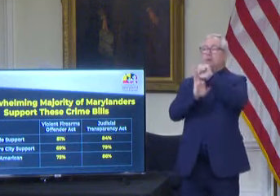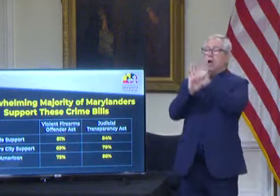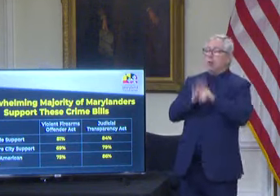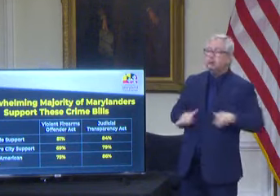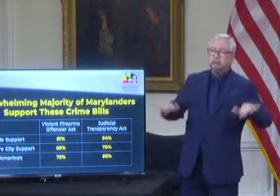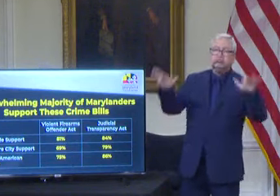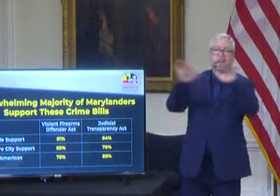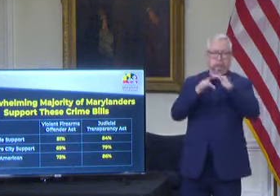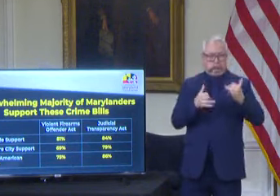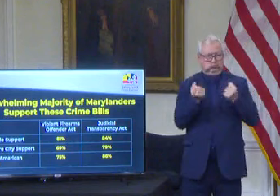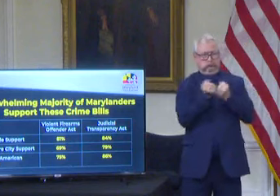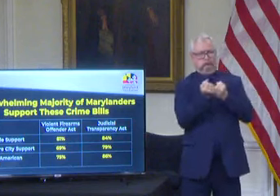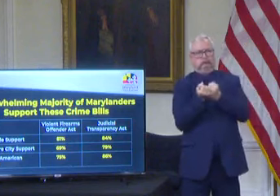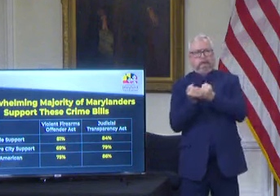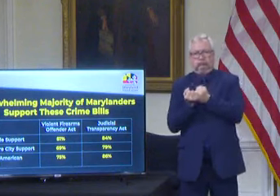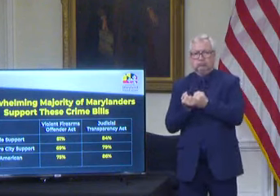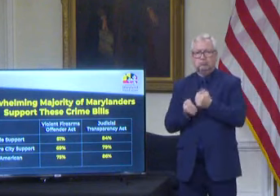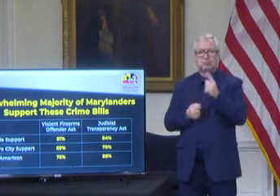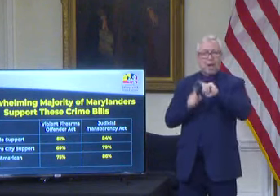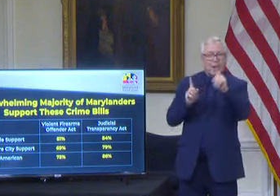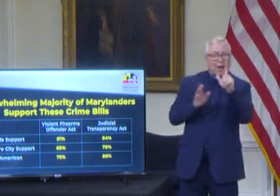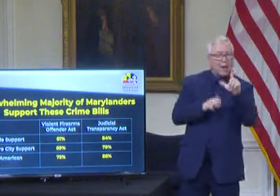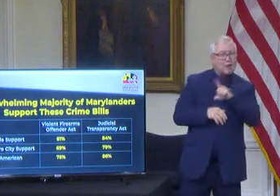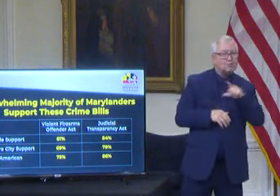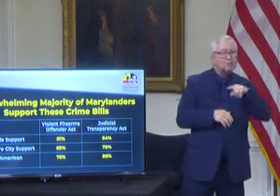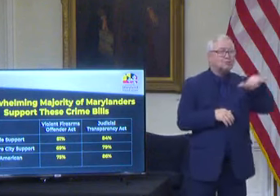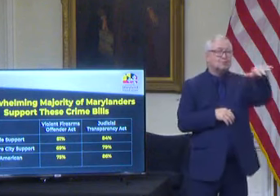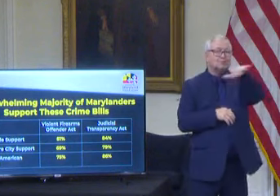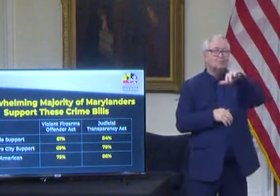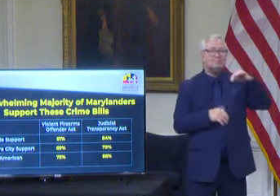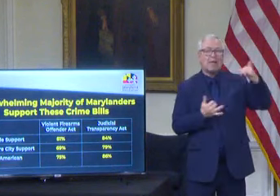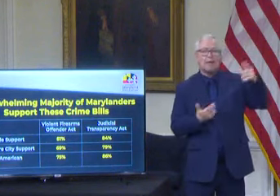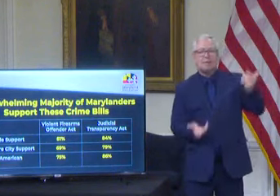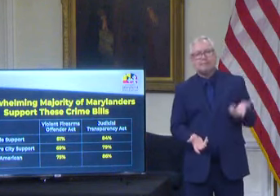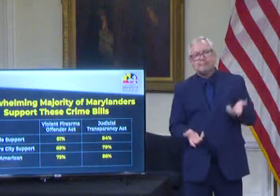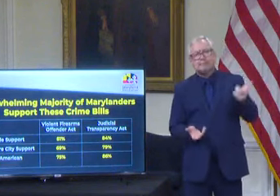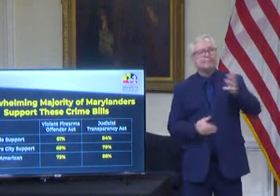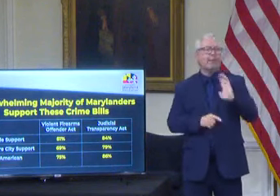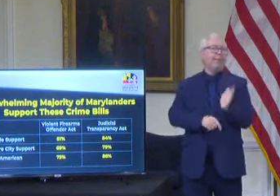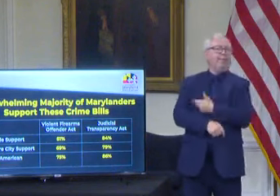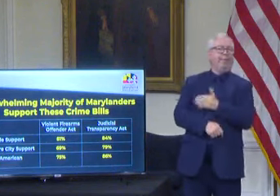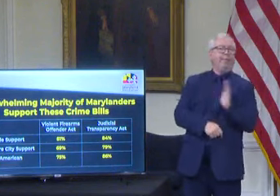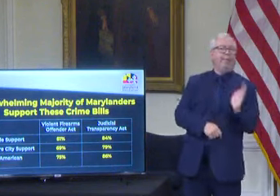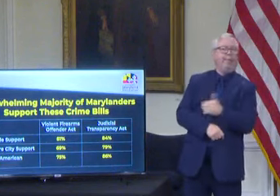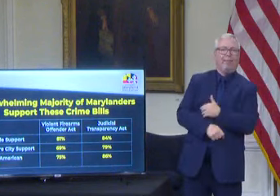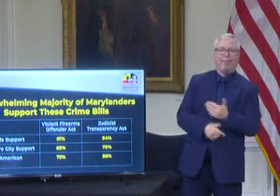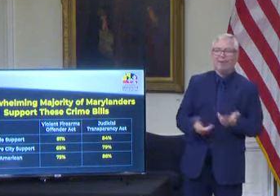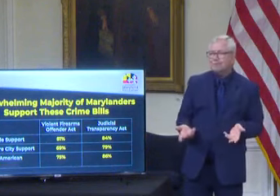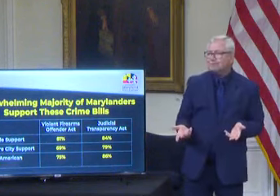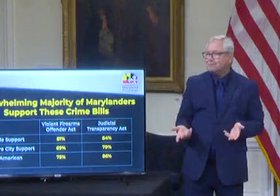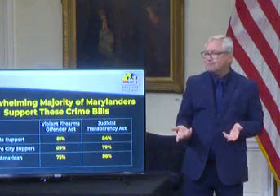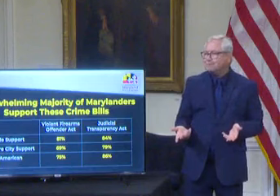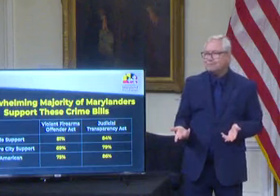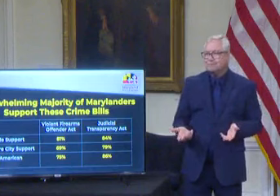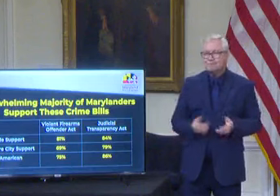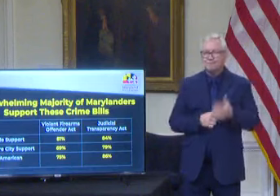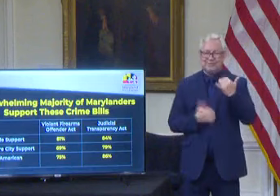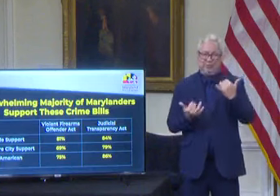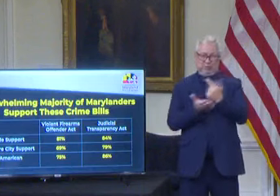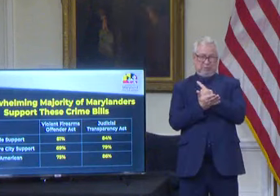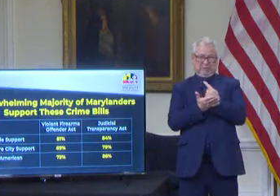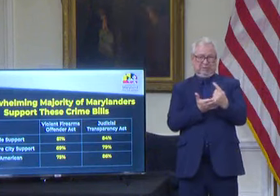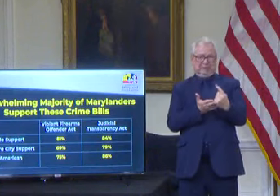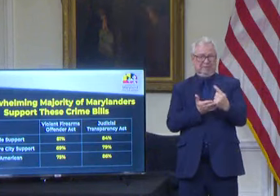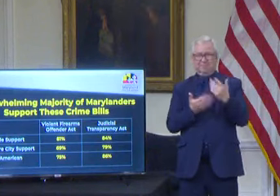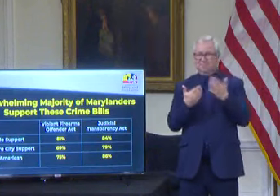Yet legislators continue to ignore the desperate pleas of their constituents. This week, despite the fact that